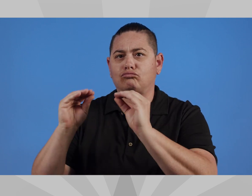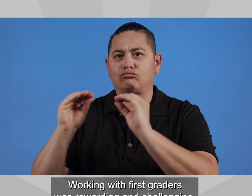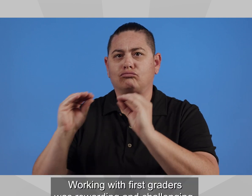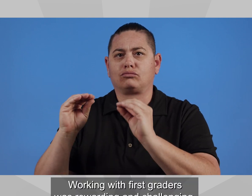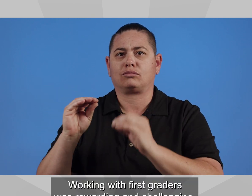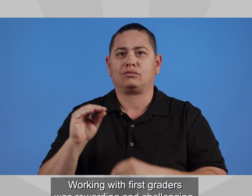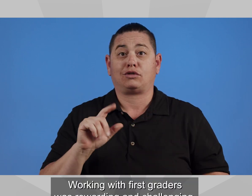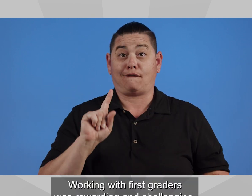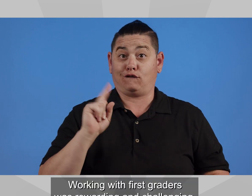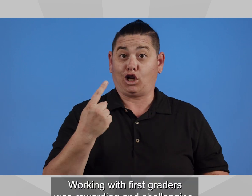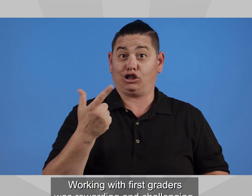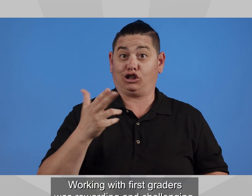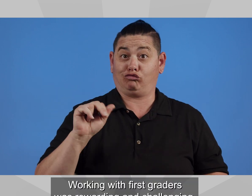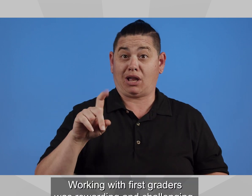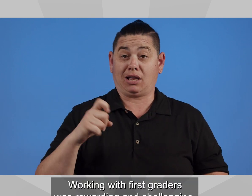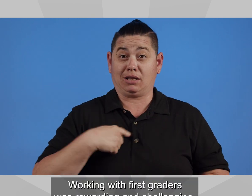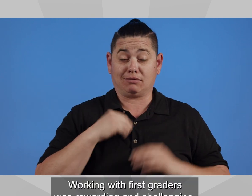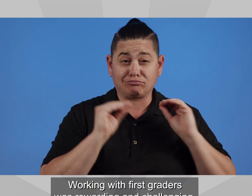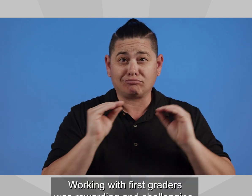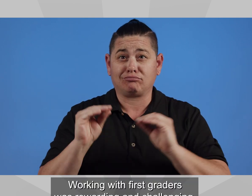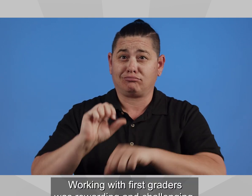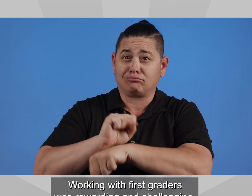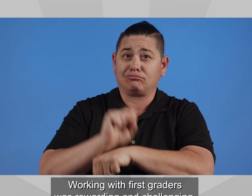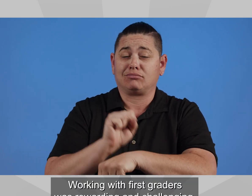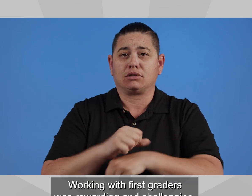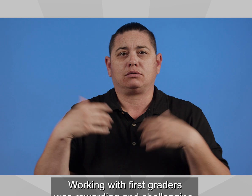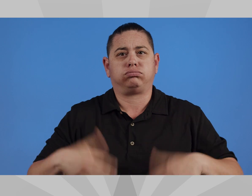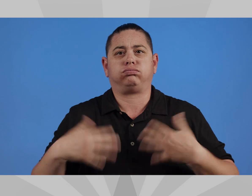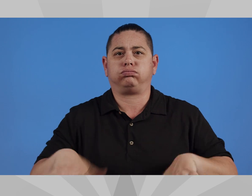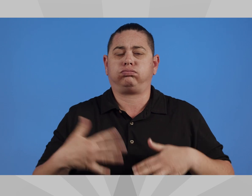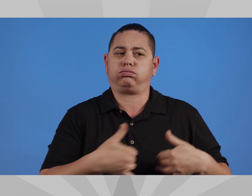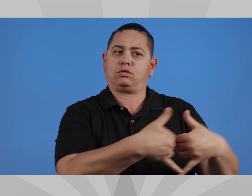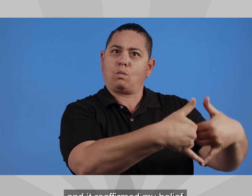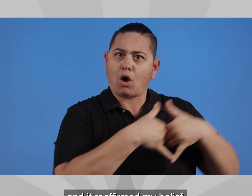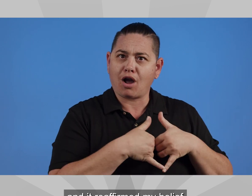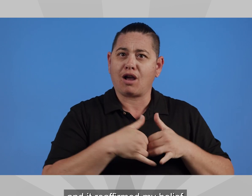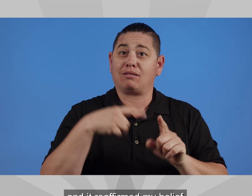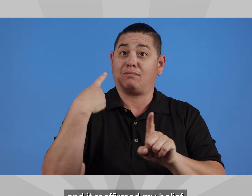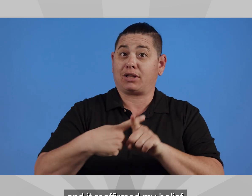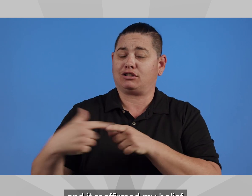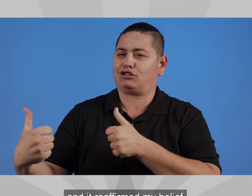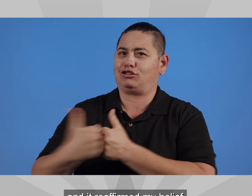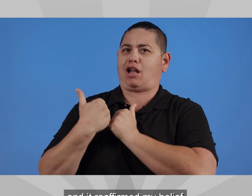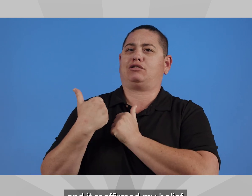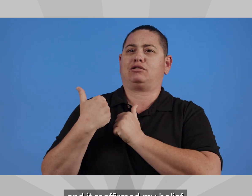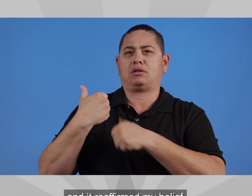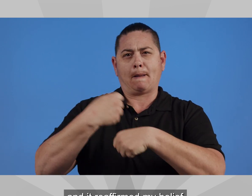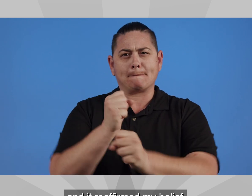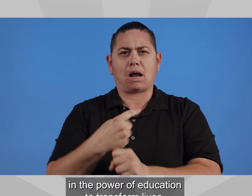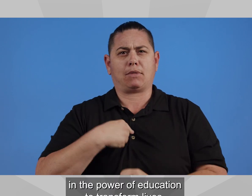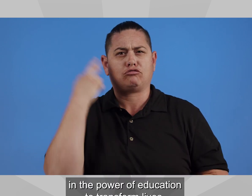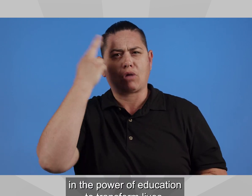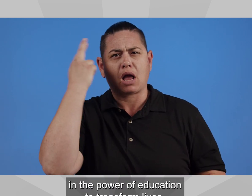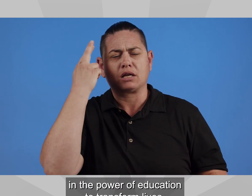Working with first graders was rewarding and challenging, and it reaffirmed my belief